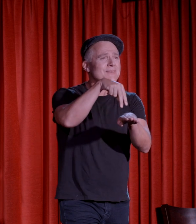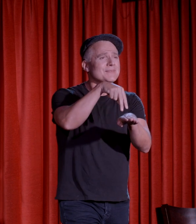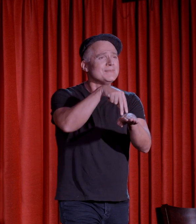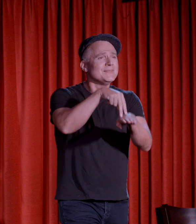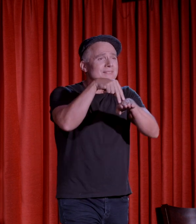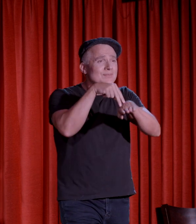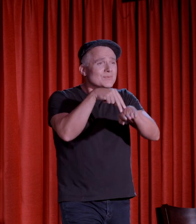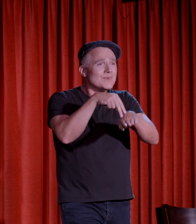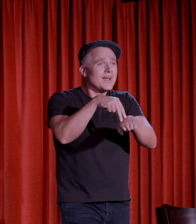no path and wide.